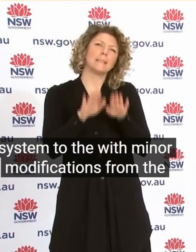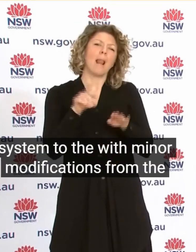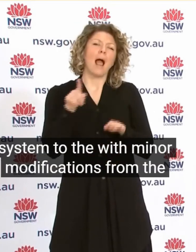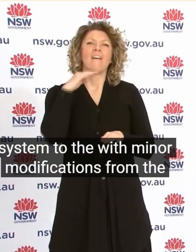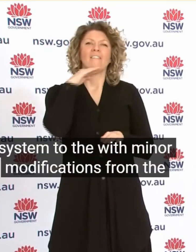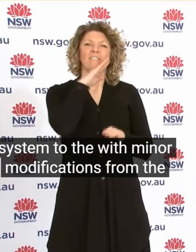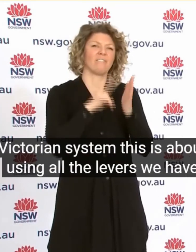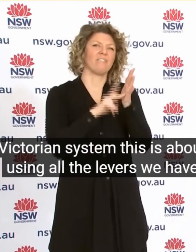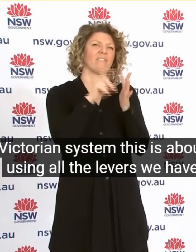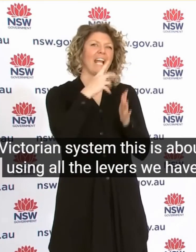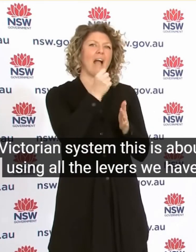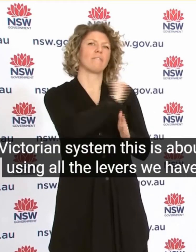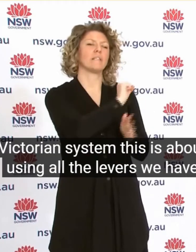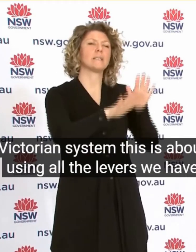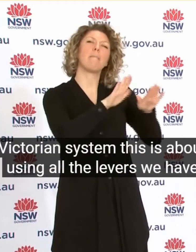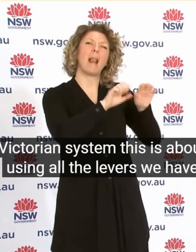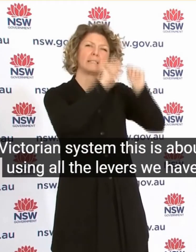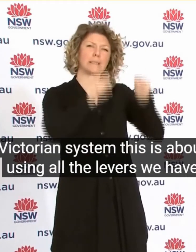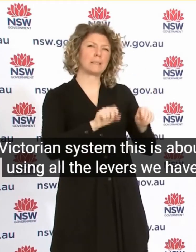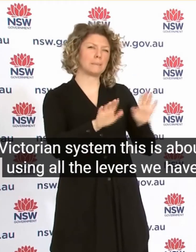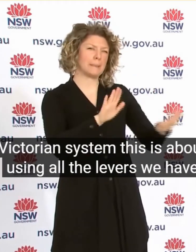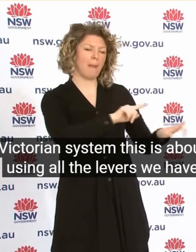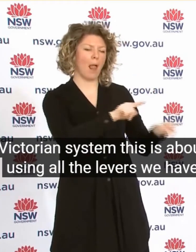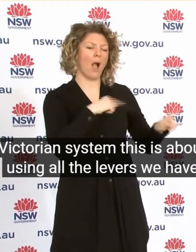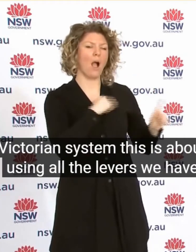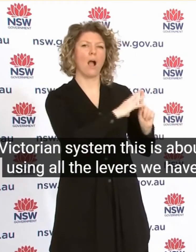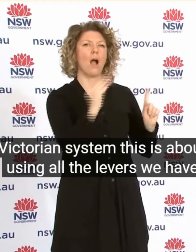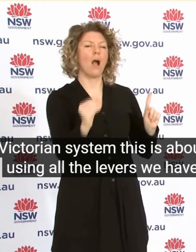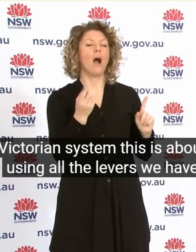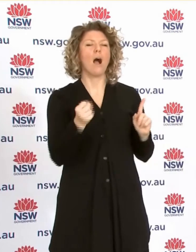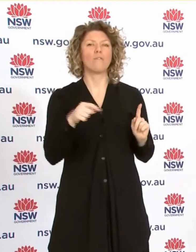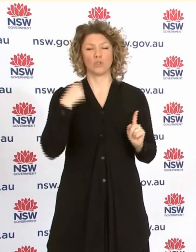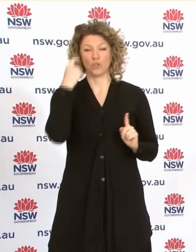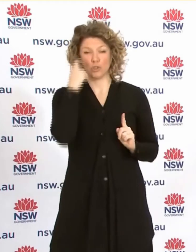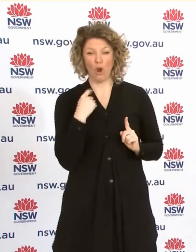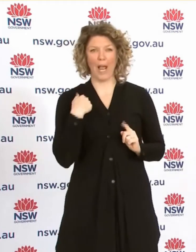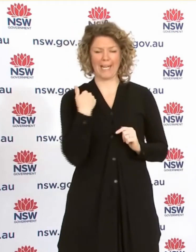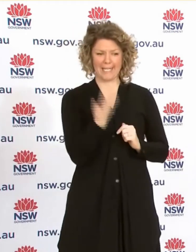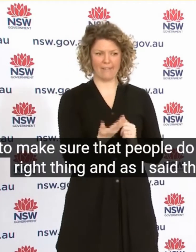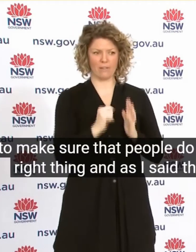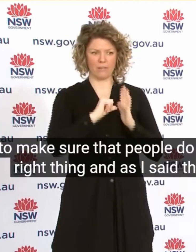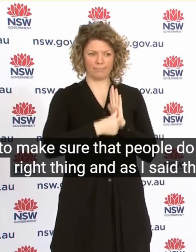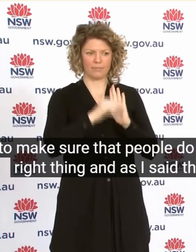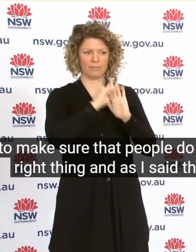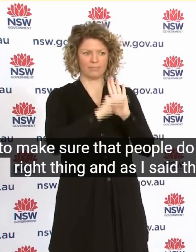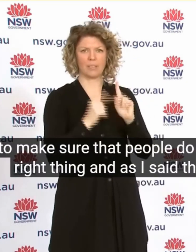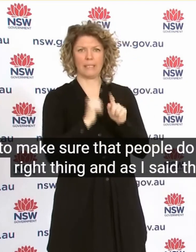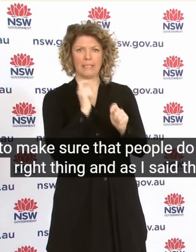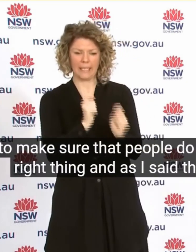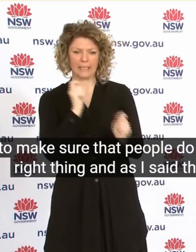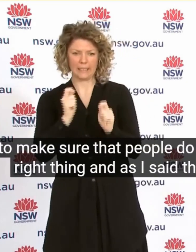From The Victorian System This Is About Using All The Levers We Have To Make Sure That People